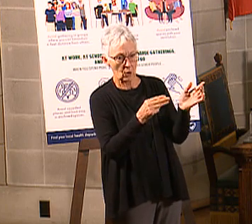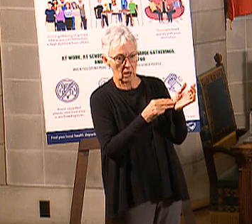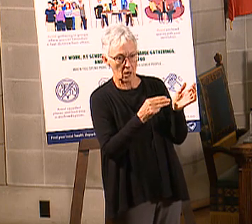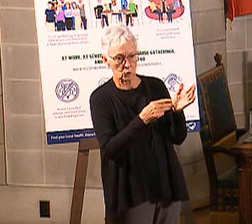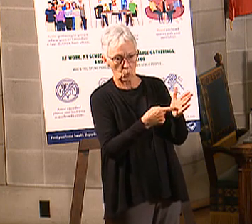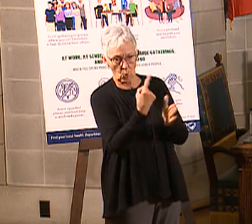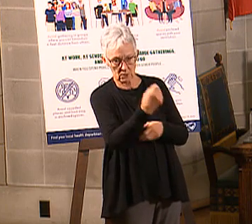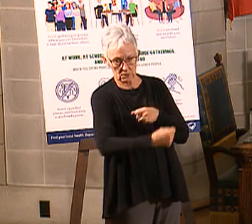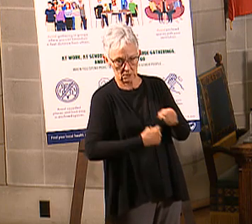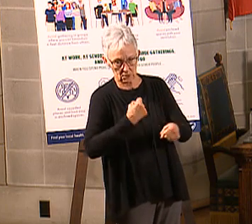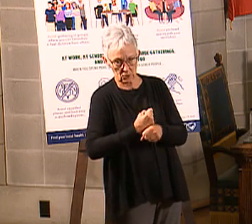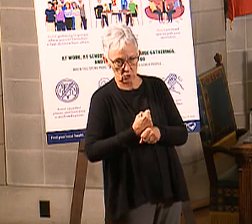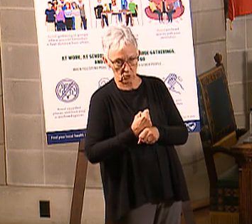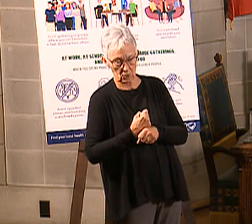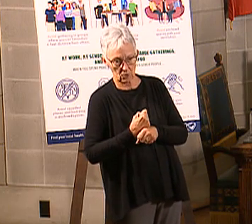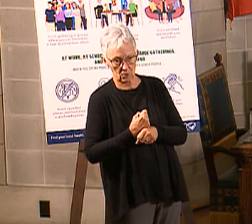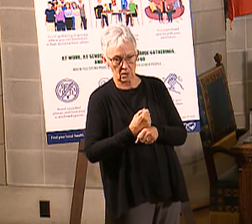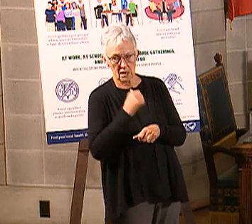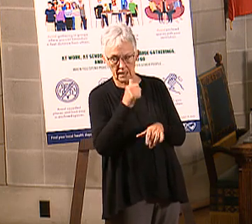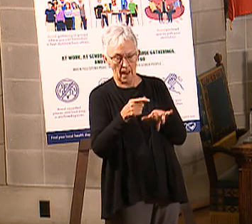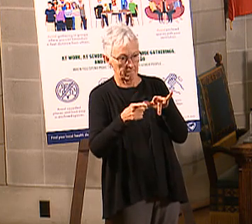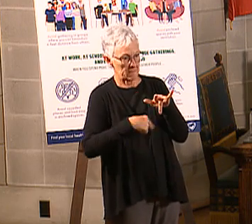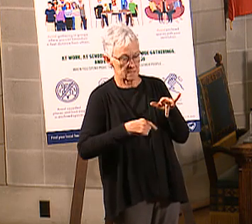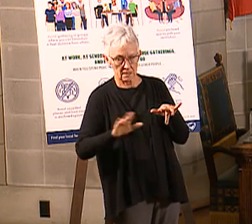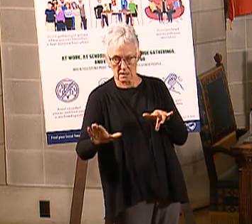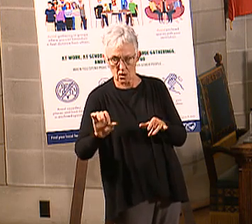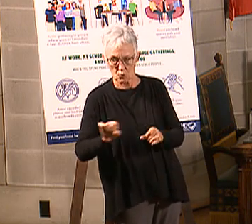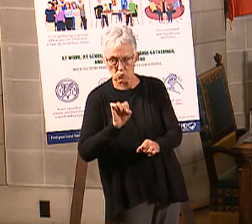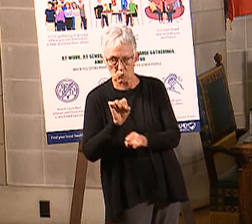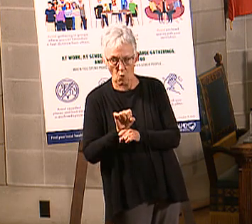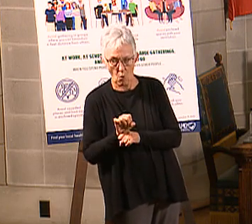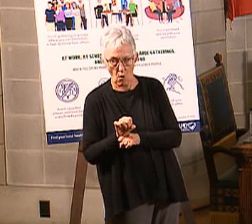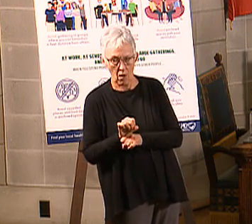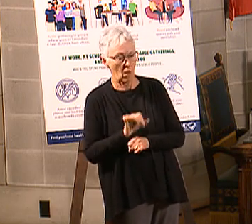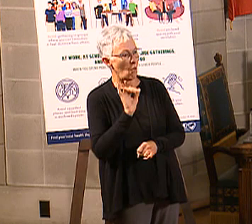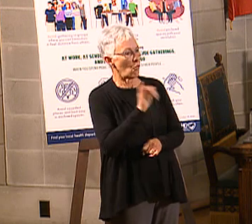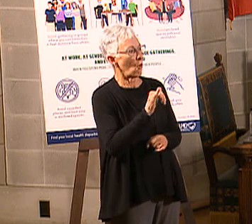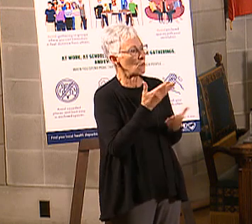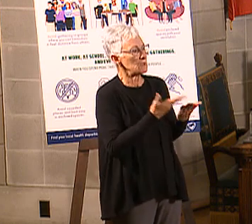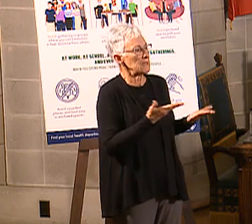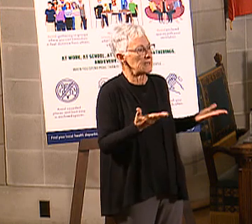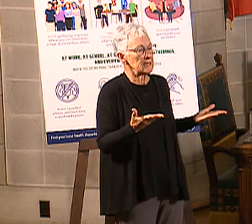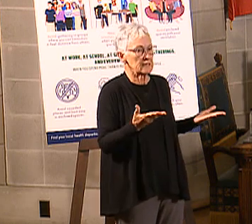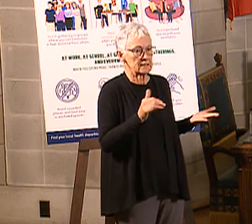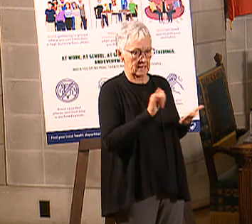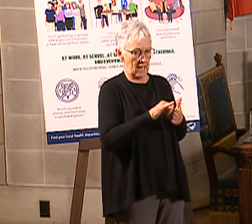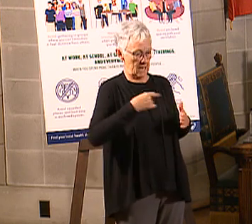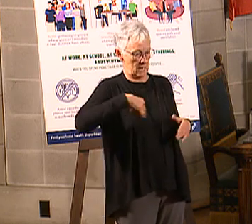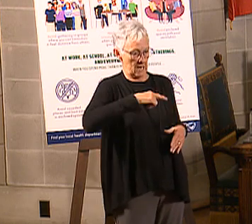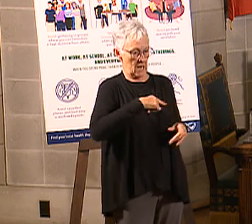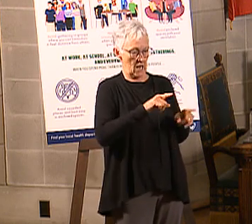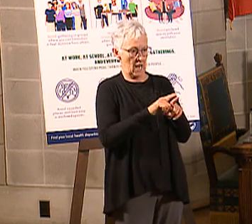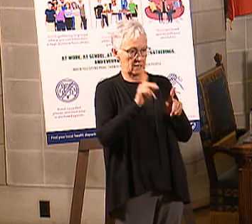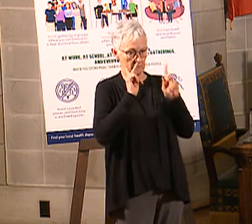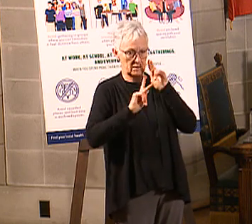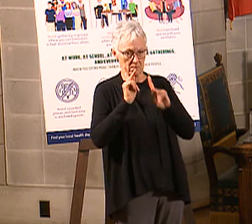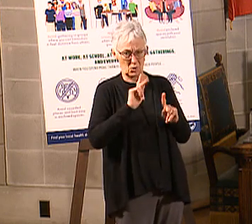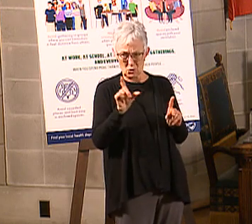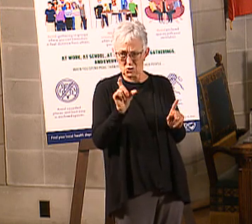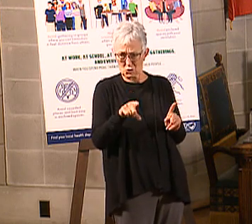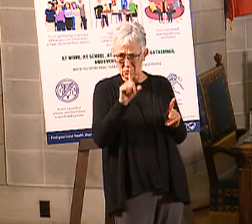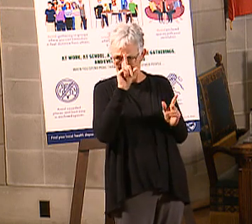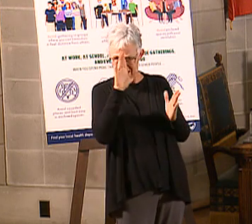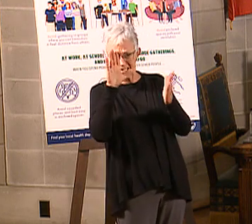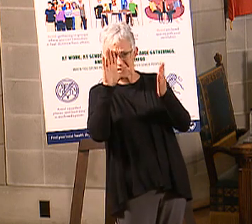not missing appointments for no good reason. The sorts of things that all of us as individuals should reasonably be expected to